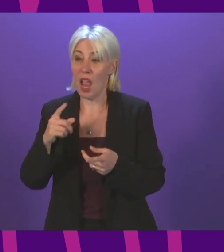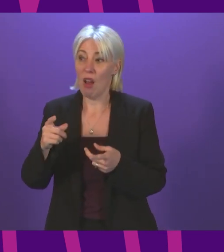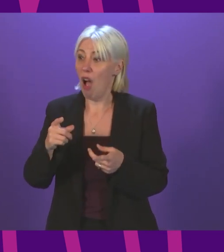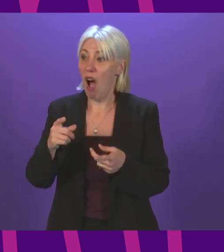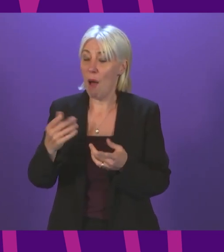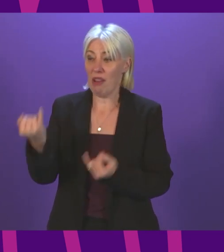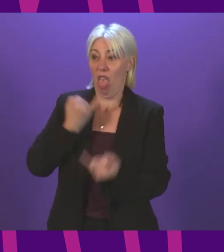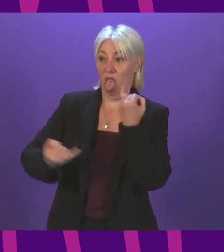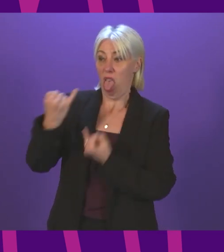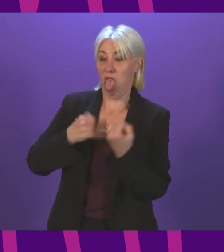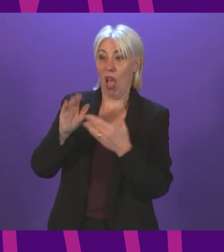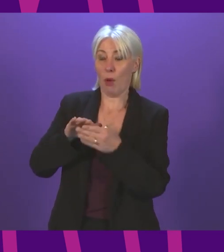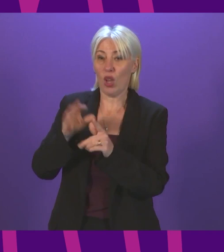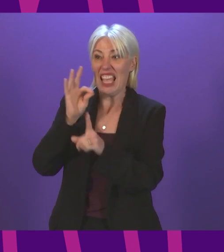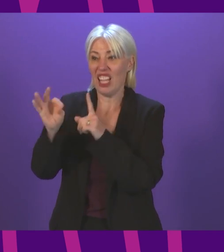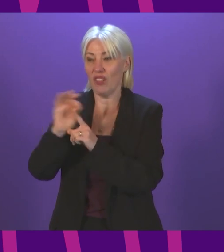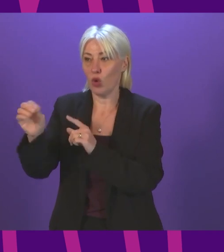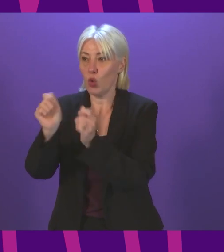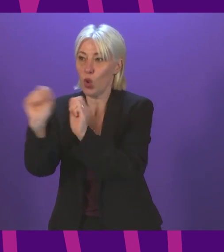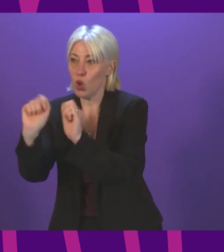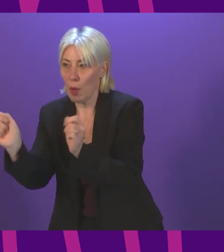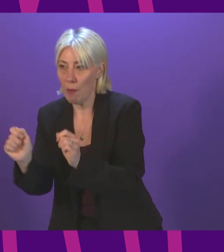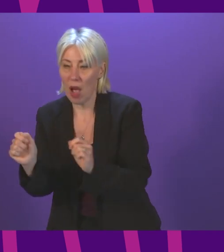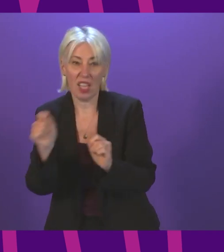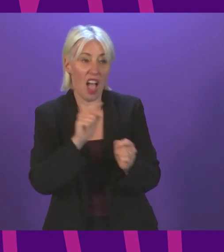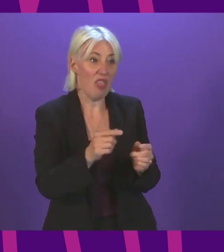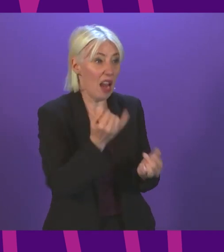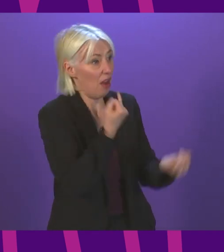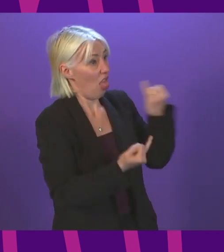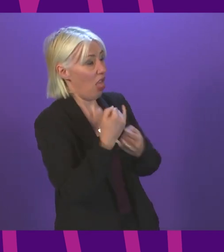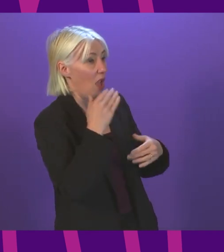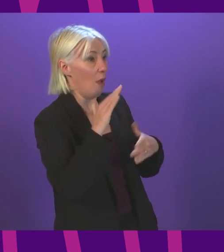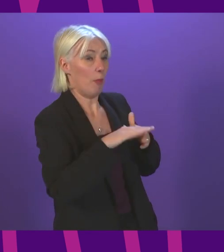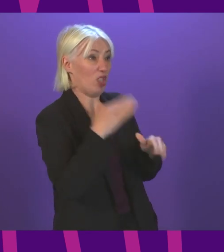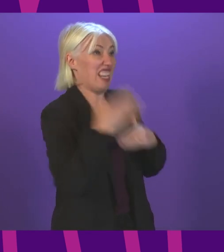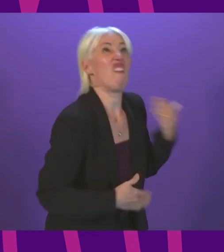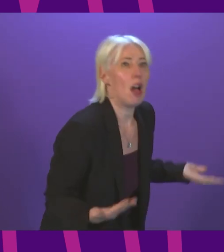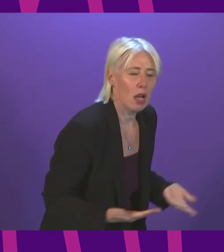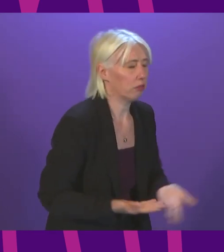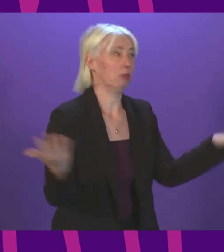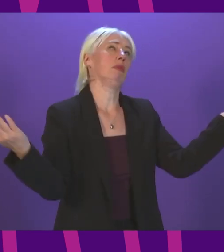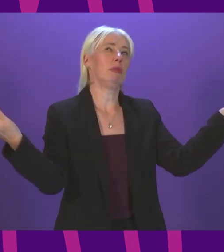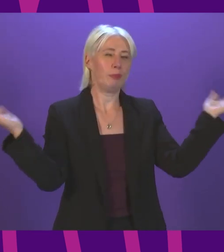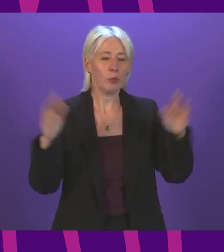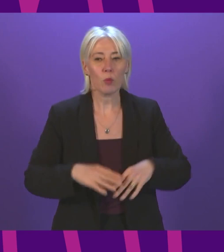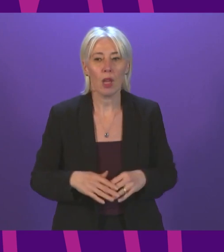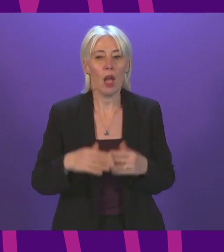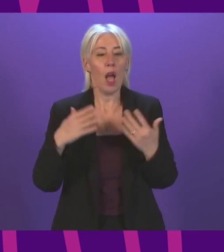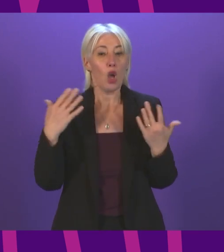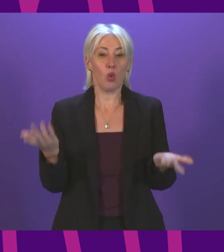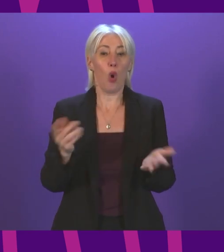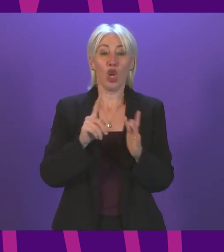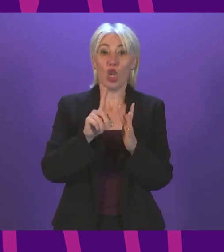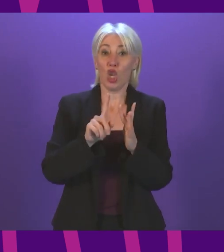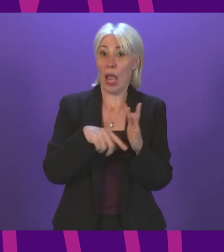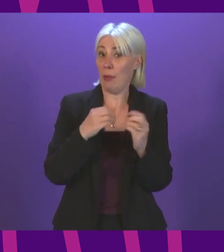speak to the media. In terms of additional bed capacity, well, the member may want to listen. I'm just referring to the fact that she may want